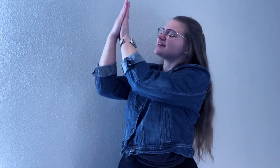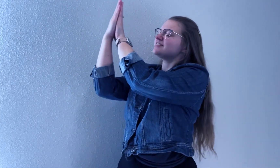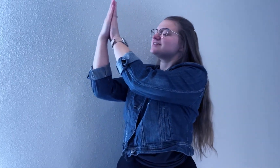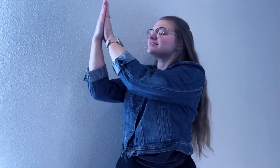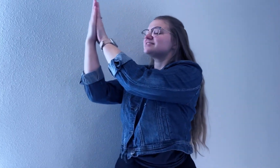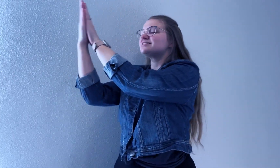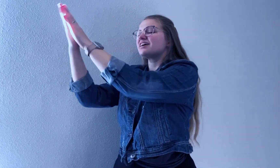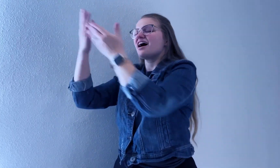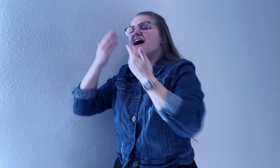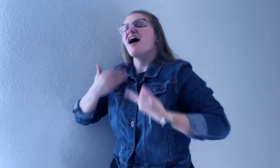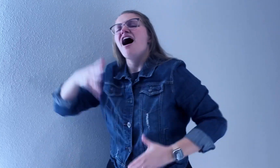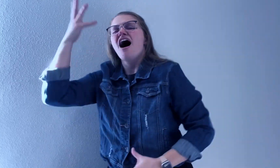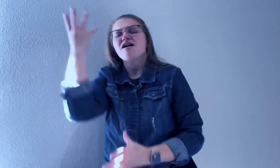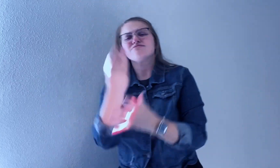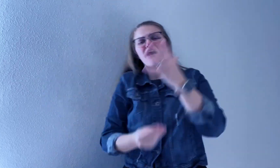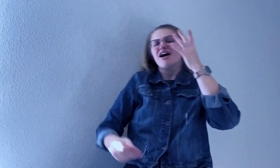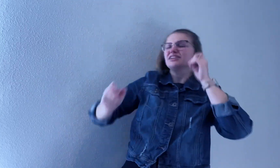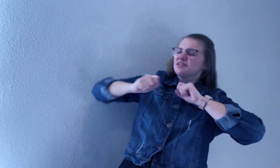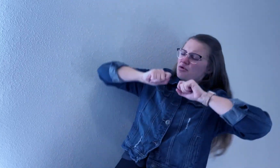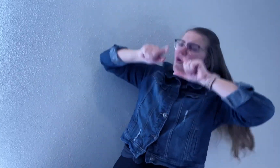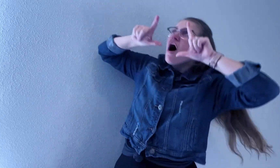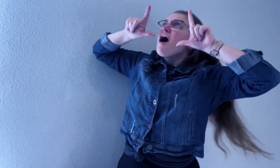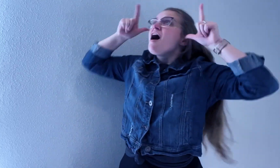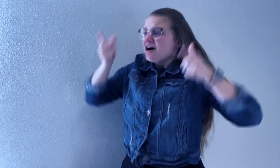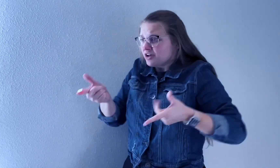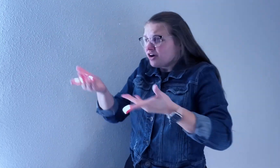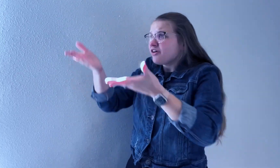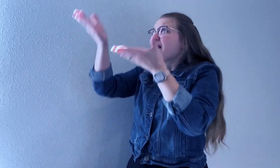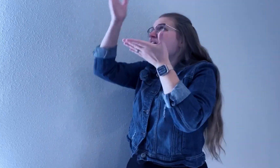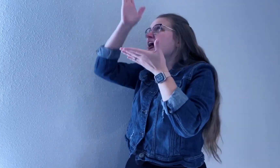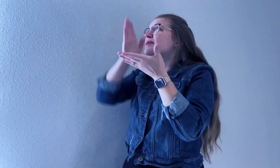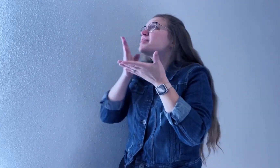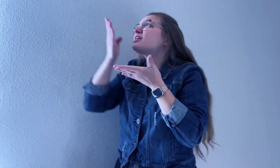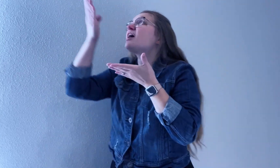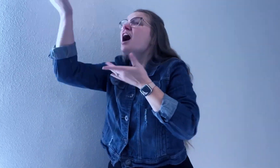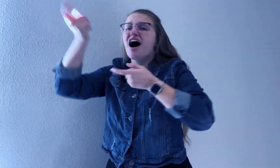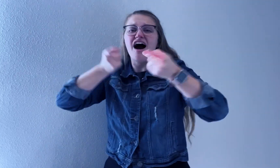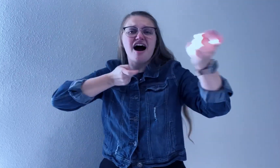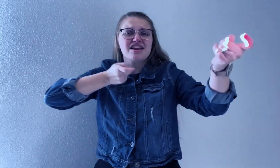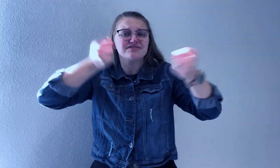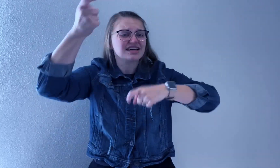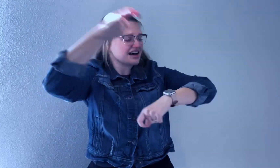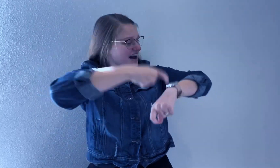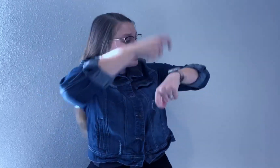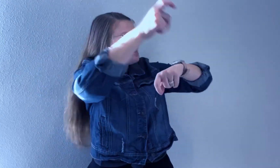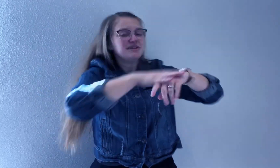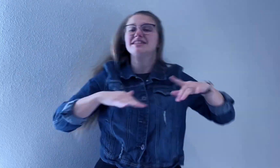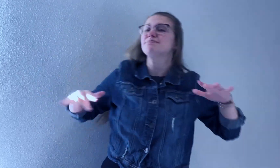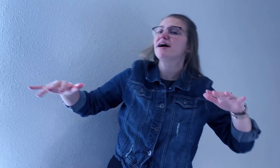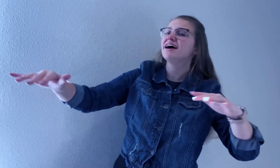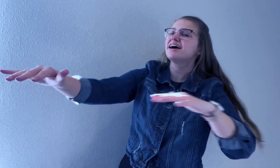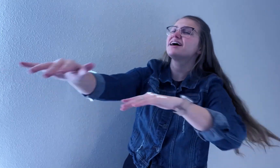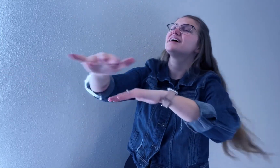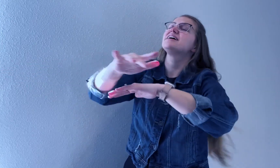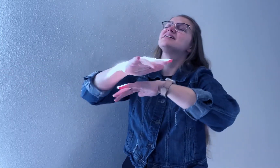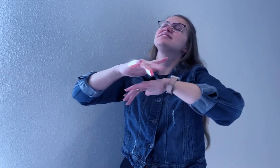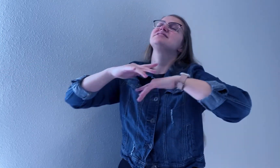Lost in wonder-eyed, the god of time and space Lost space